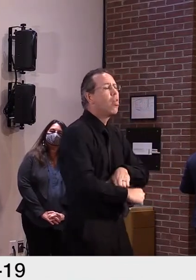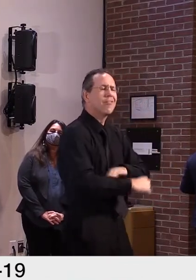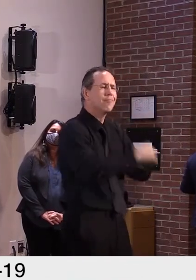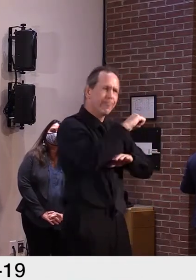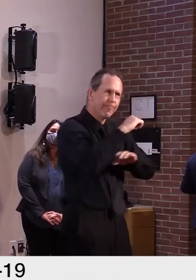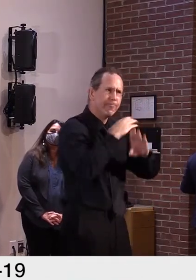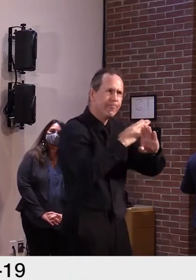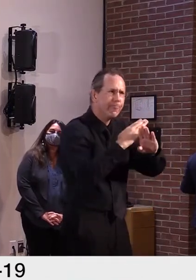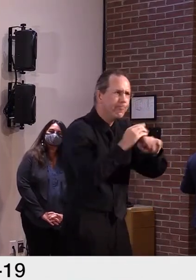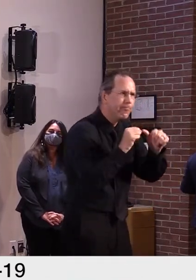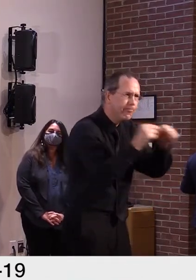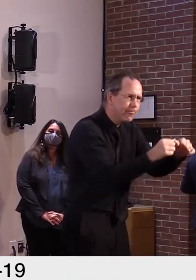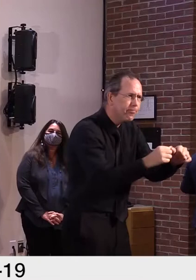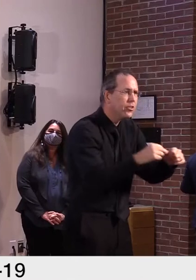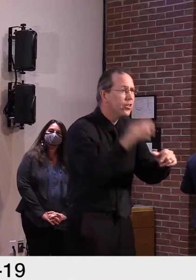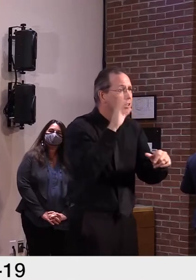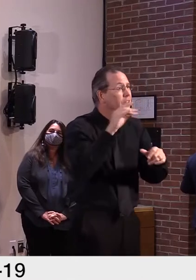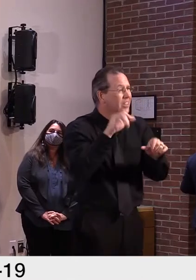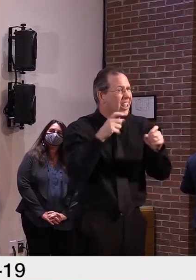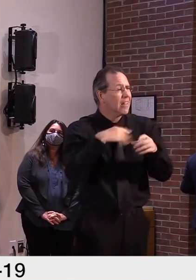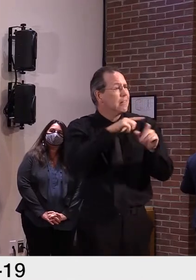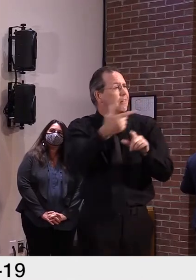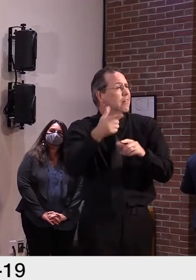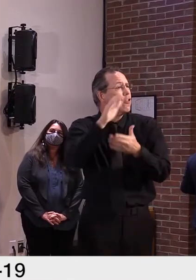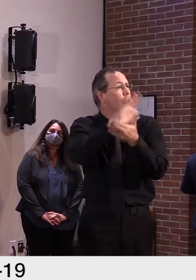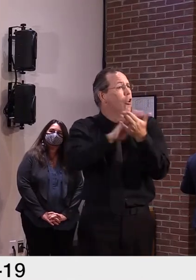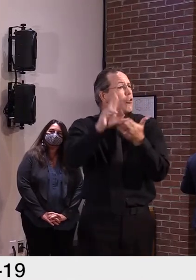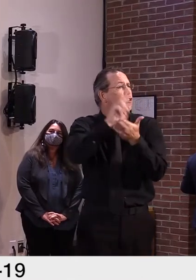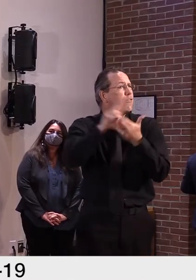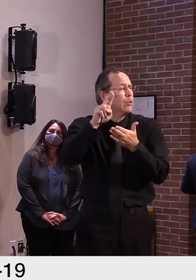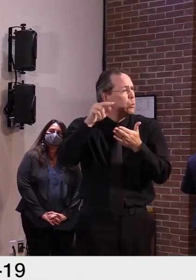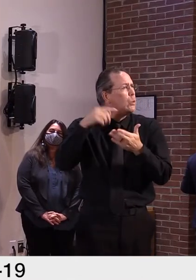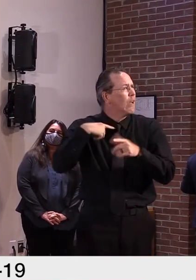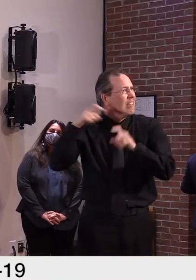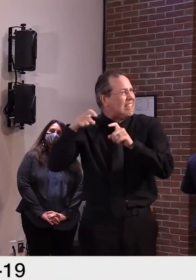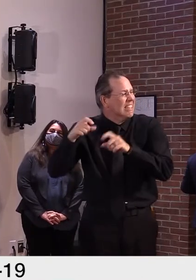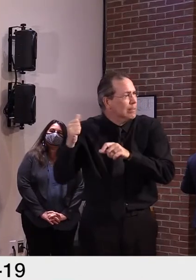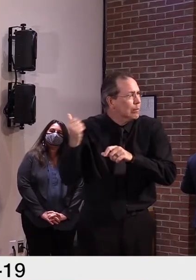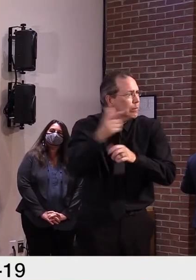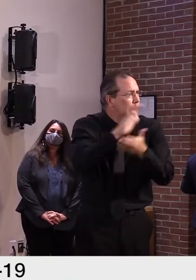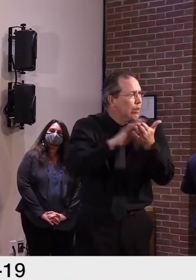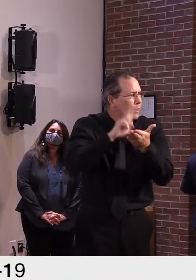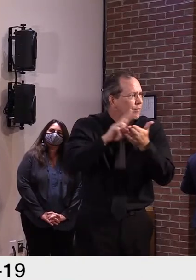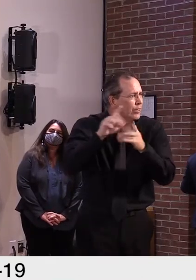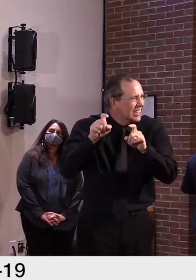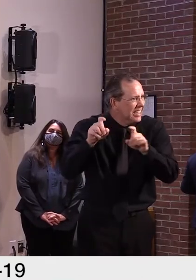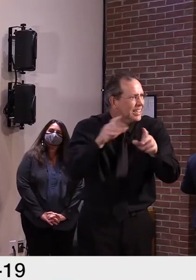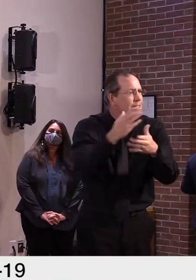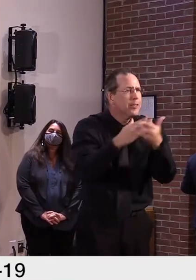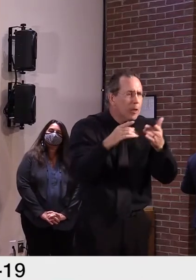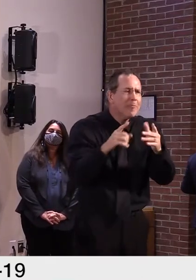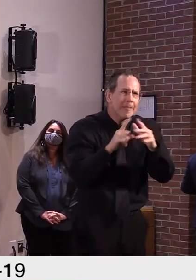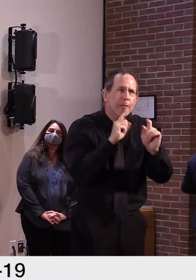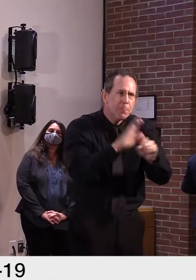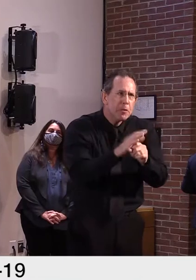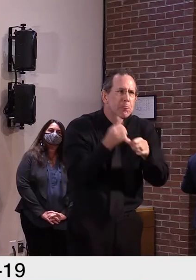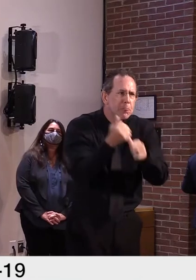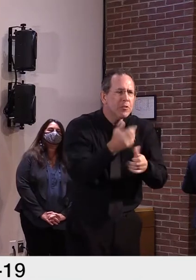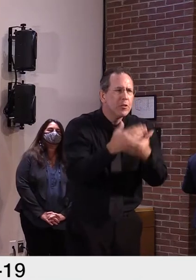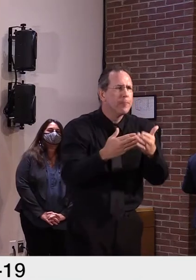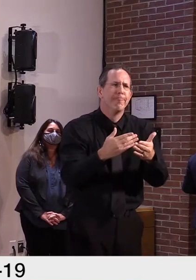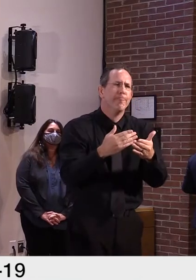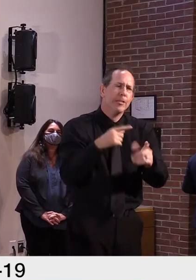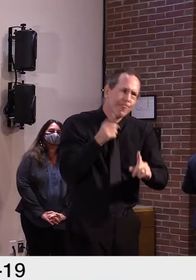cases at the initial testing, but then basically have fared quite well since that